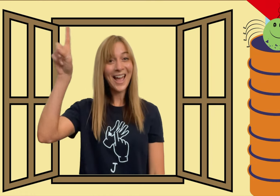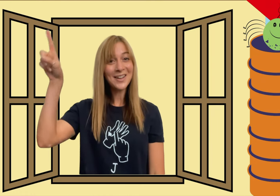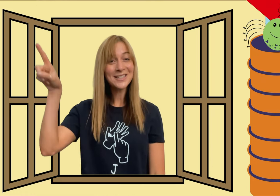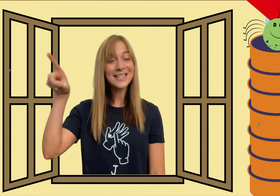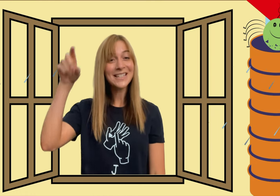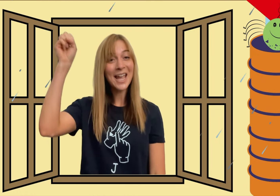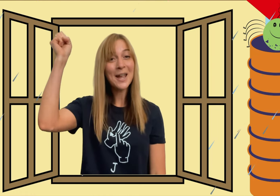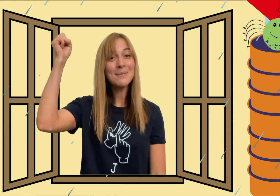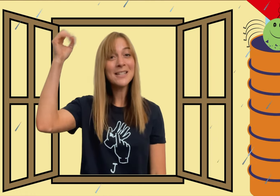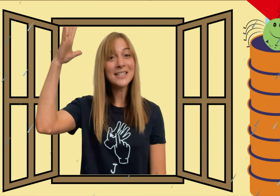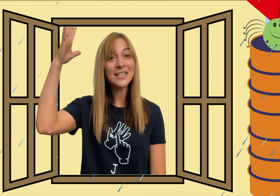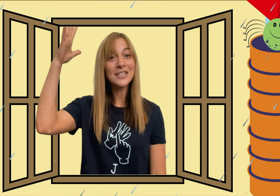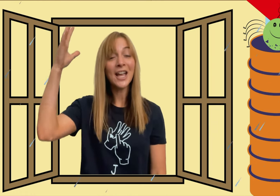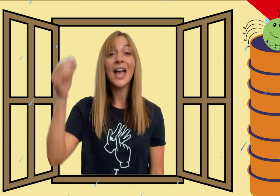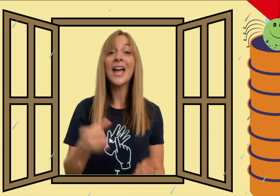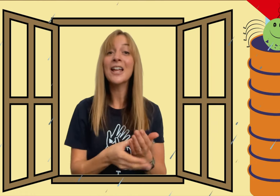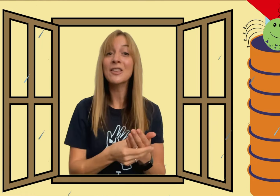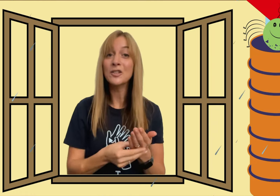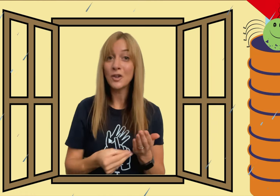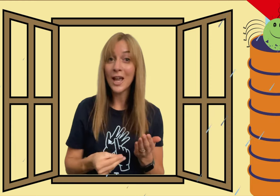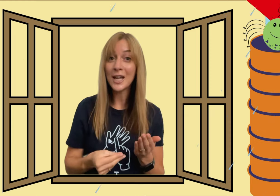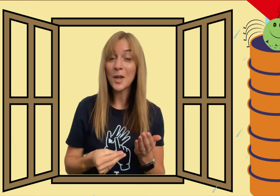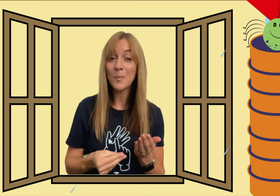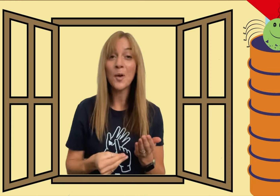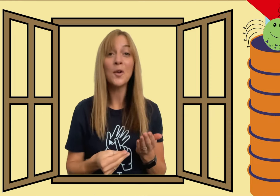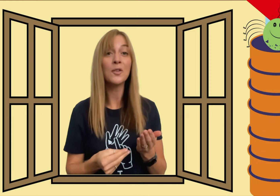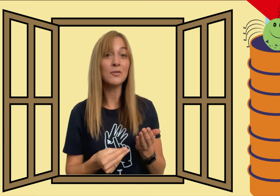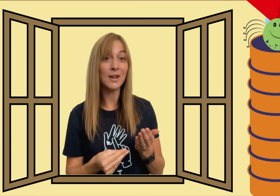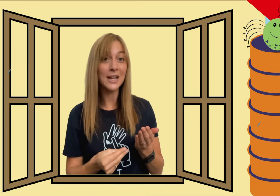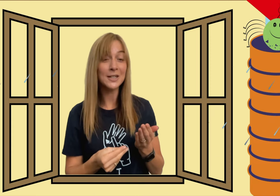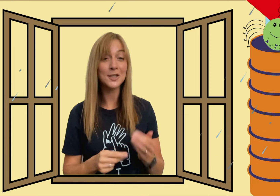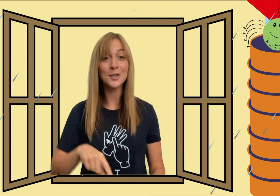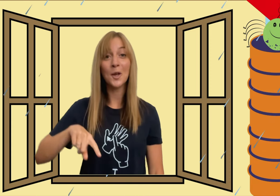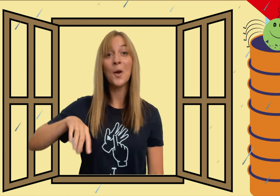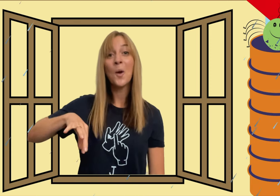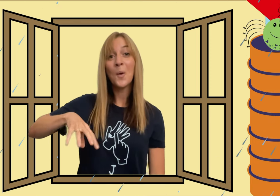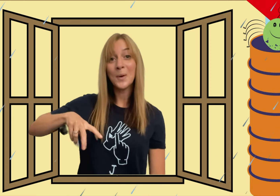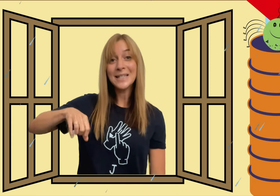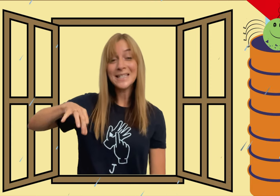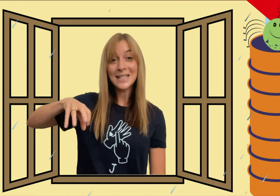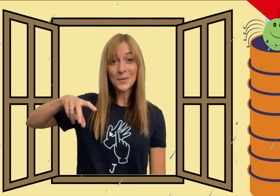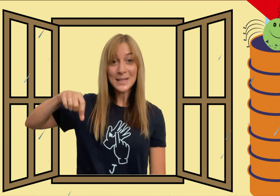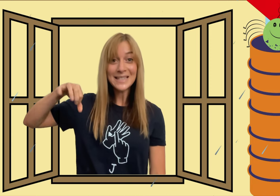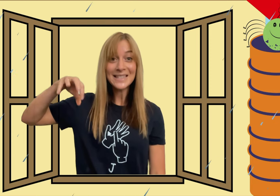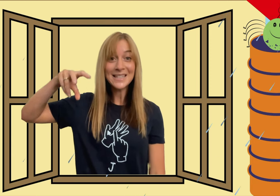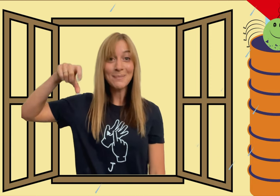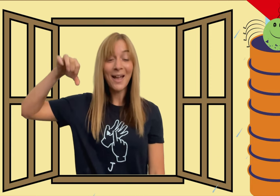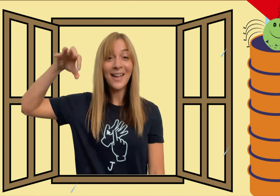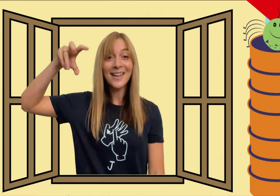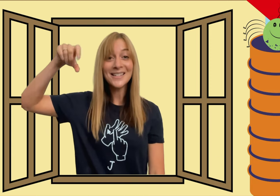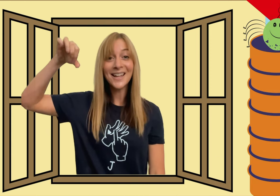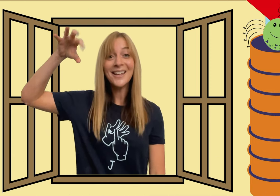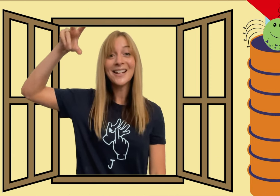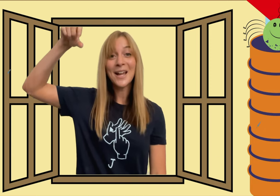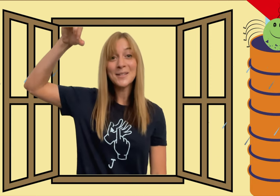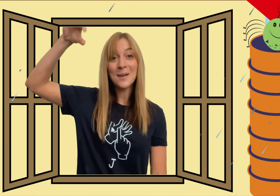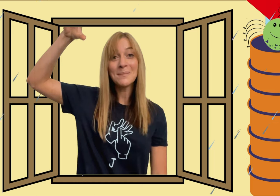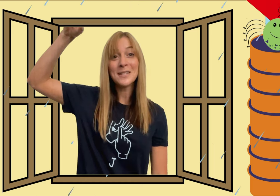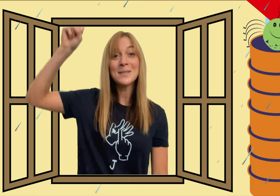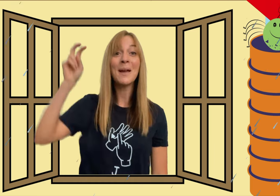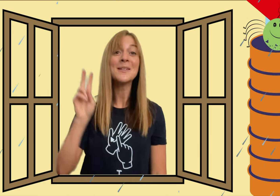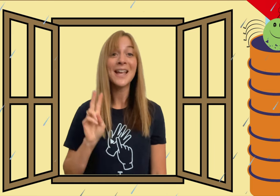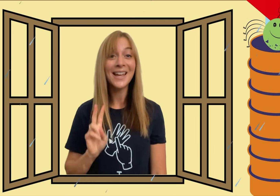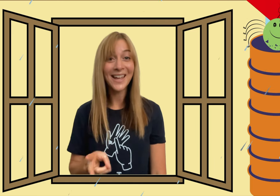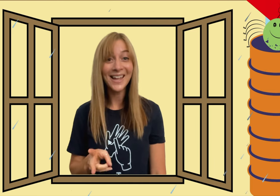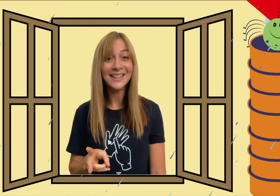Out came the sunshine and dried up all the rain So Wincy Wincy Spider climbed